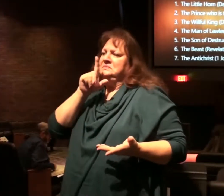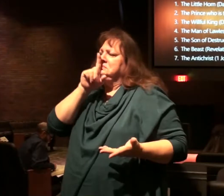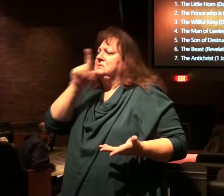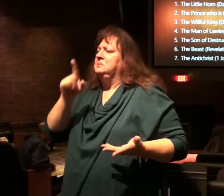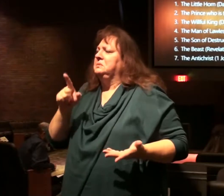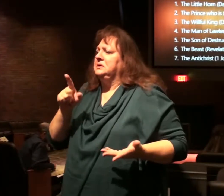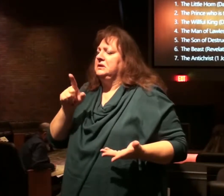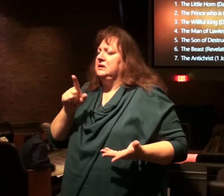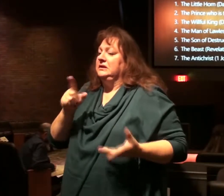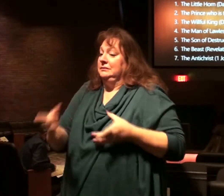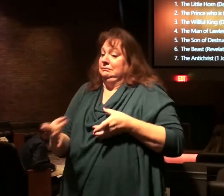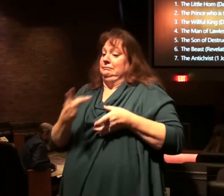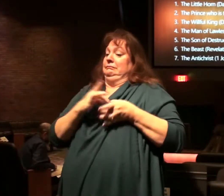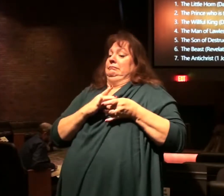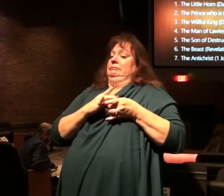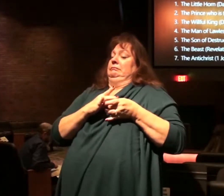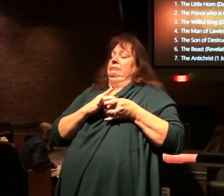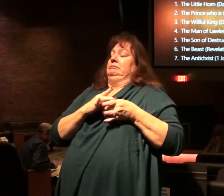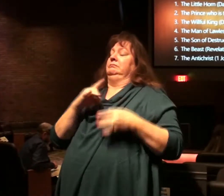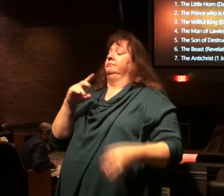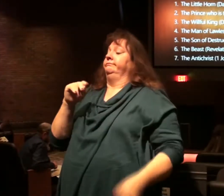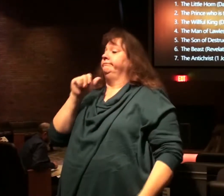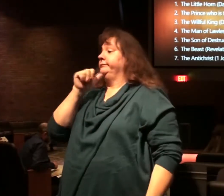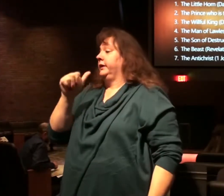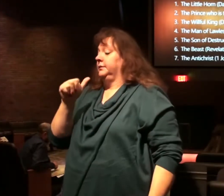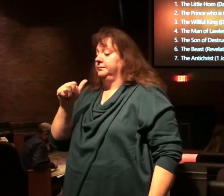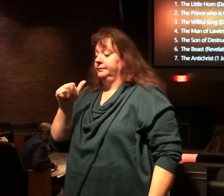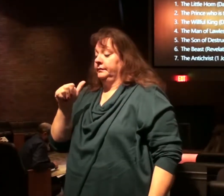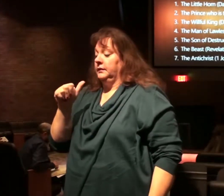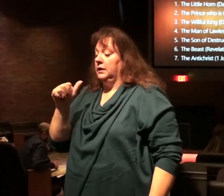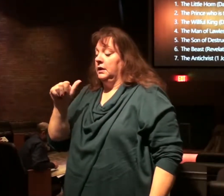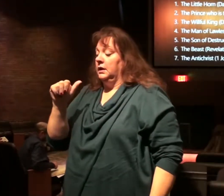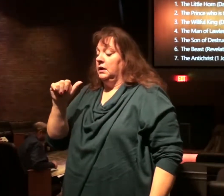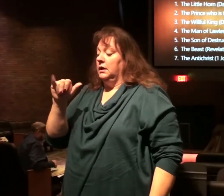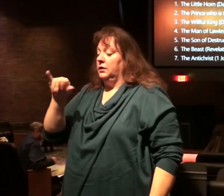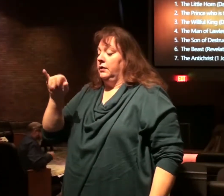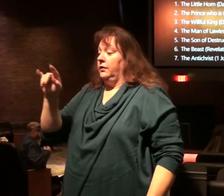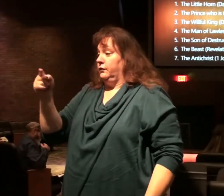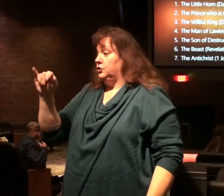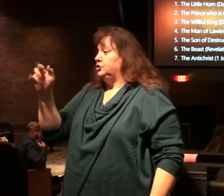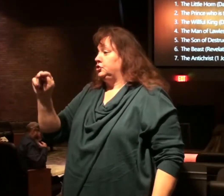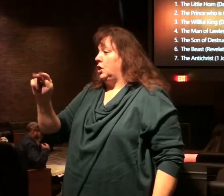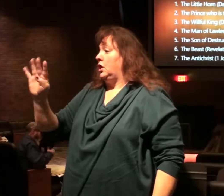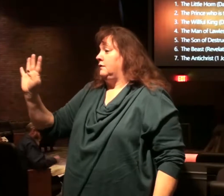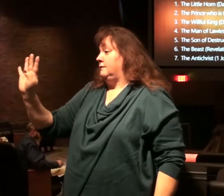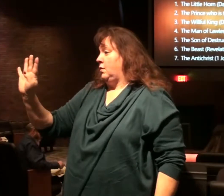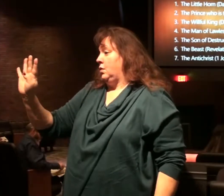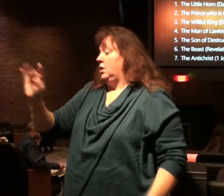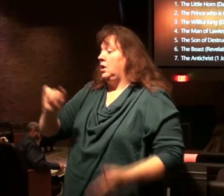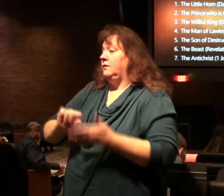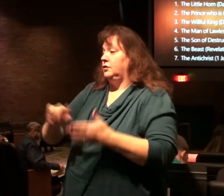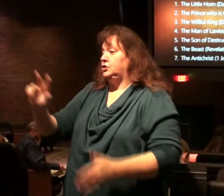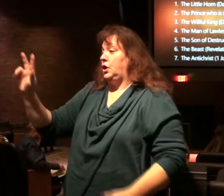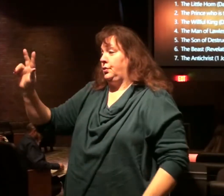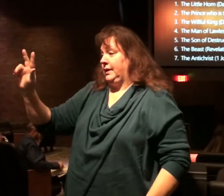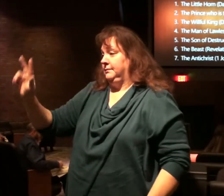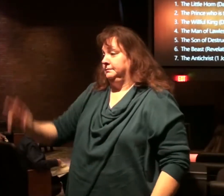of us. While you're here, come over to chapter 4 of 1 John, verse 3.